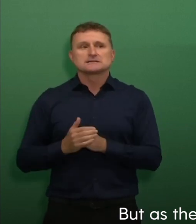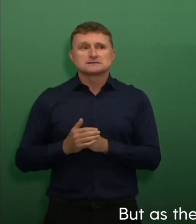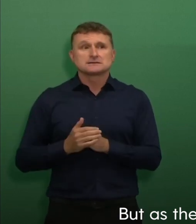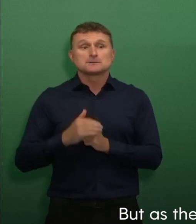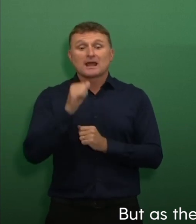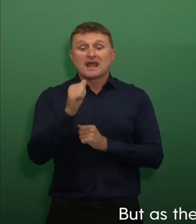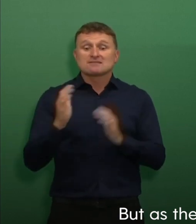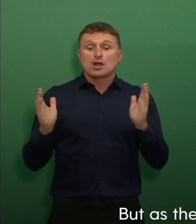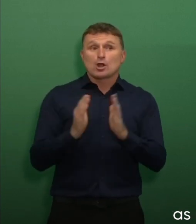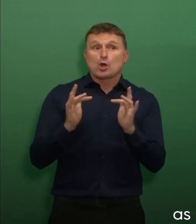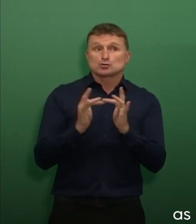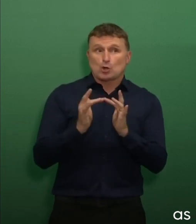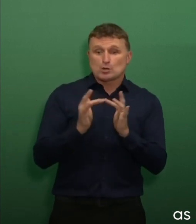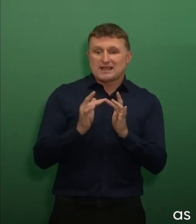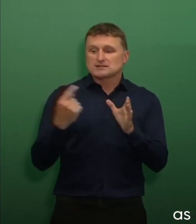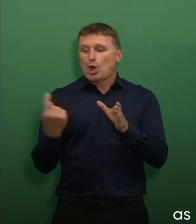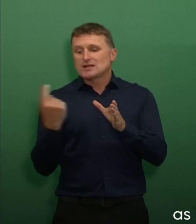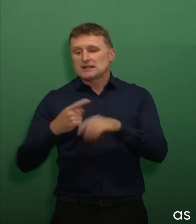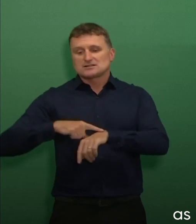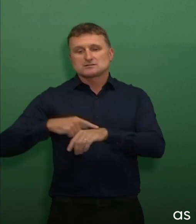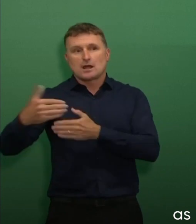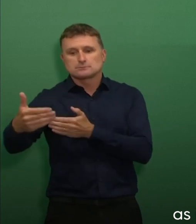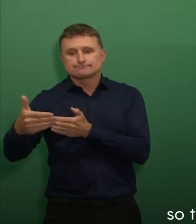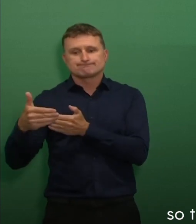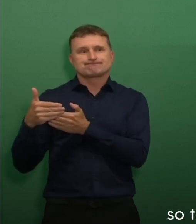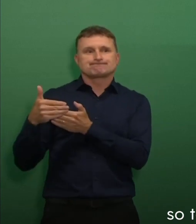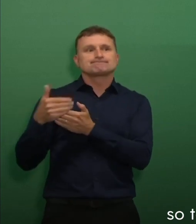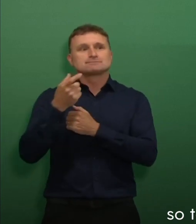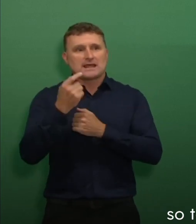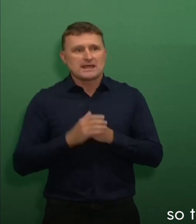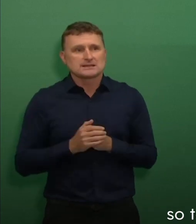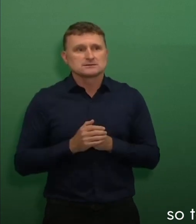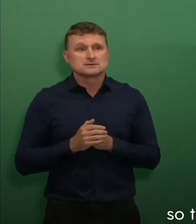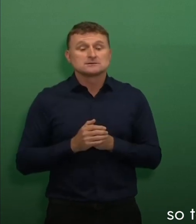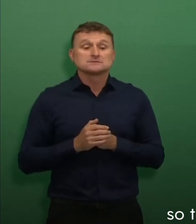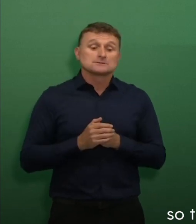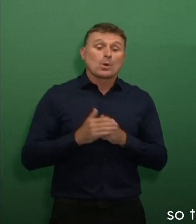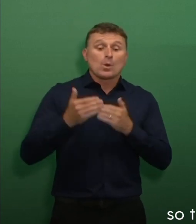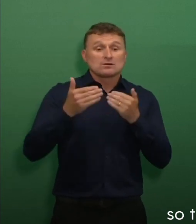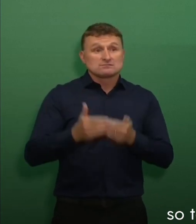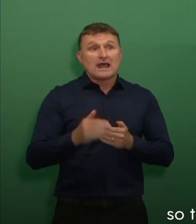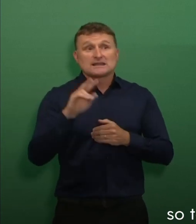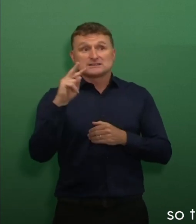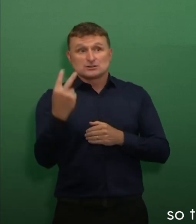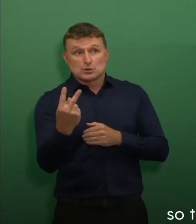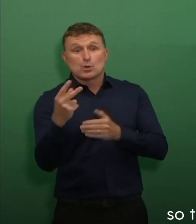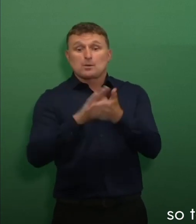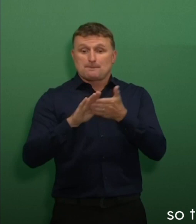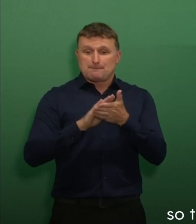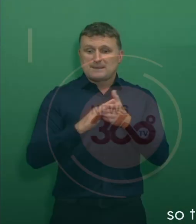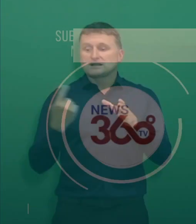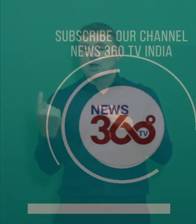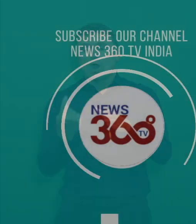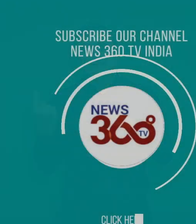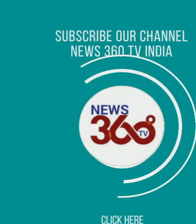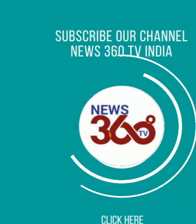contacts here in New Zealand, as it does in phase two of our Omicron response, so too will returnees only need to isolate for